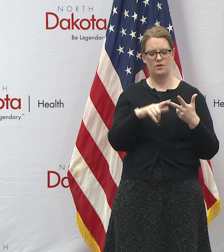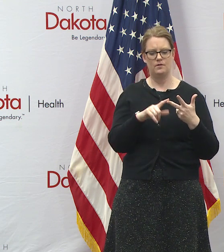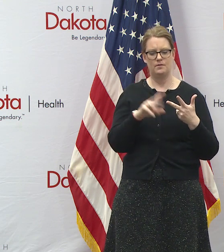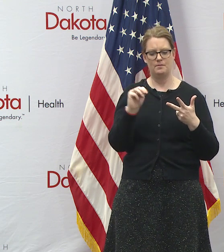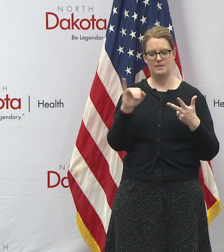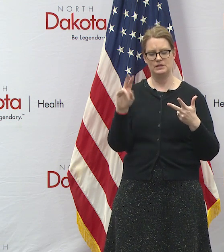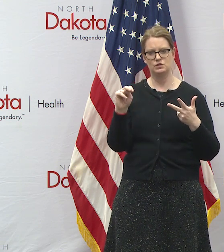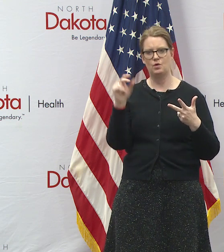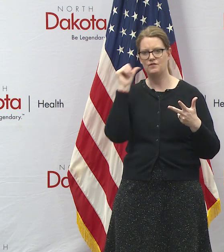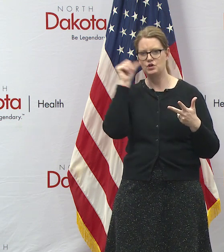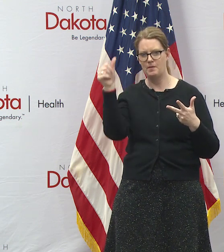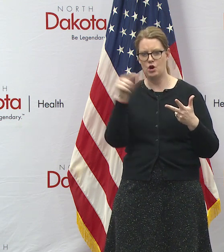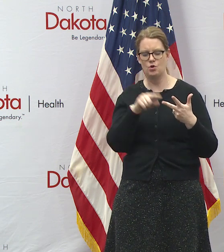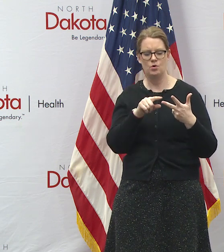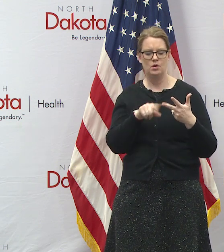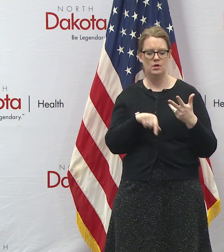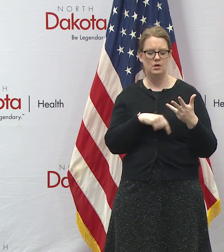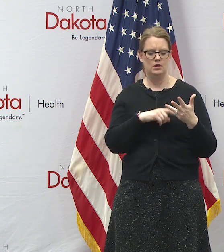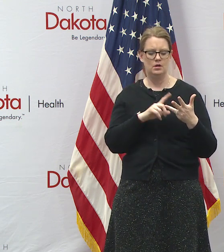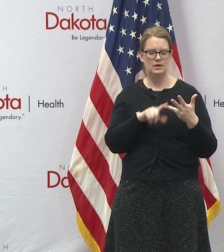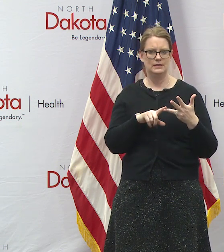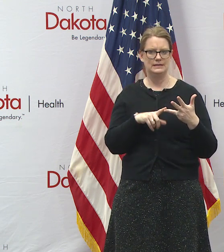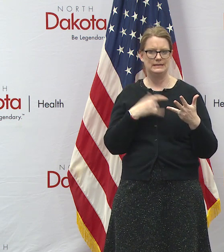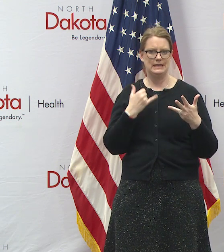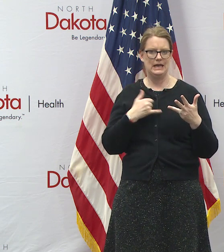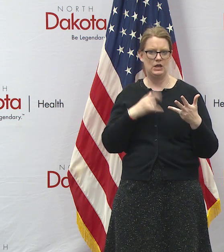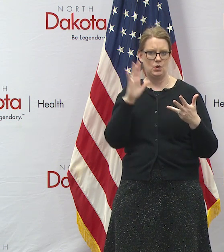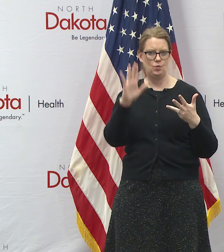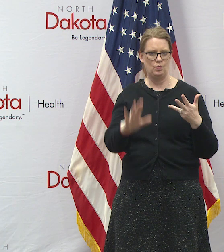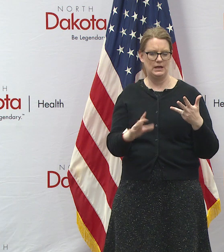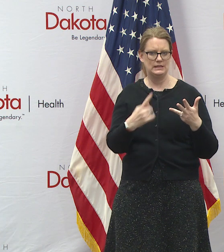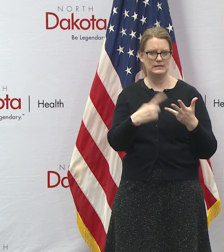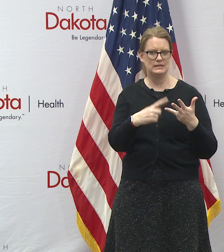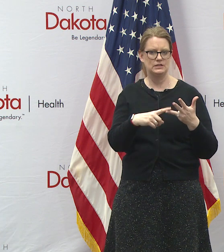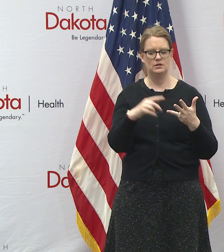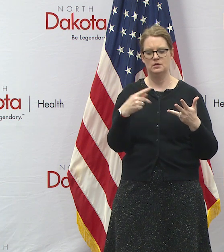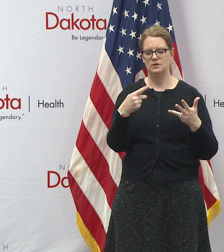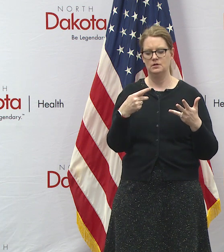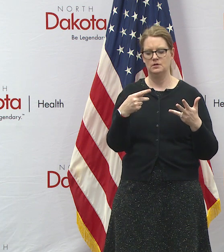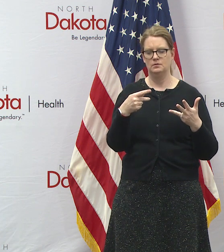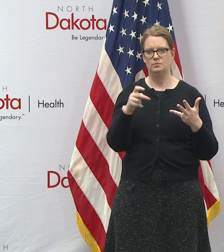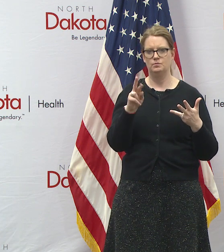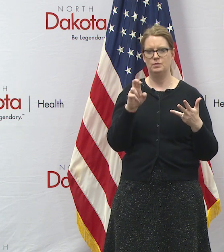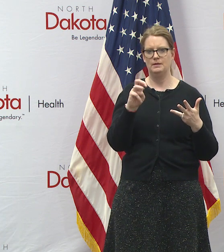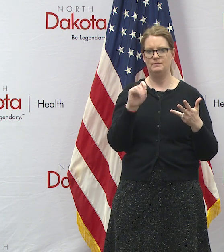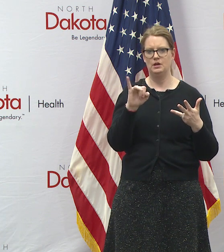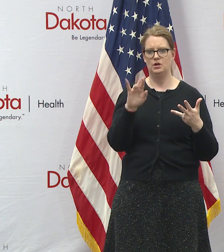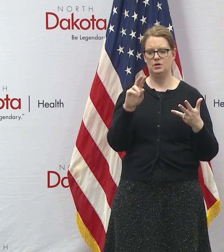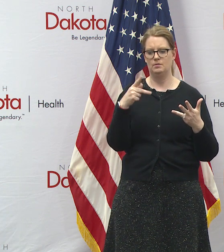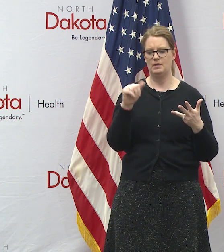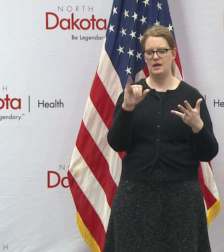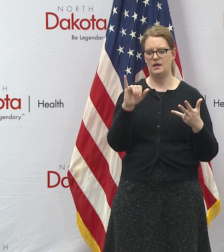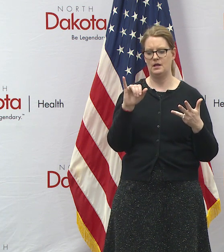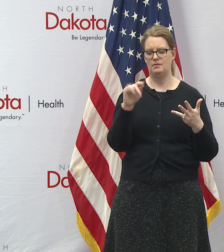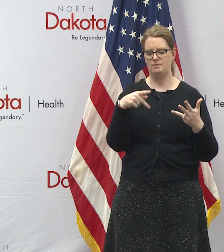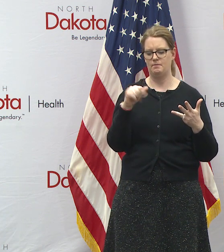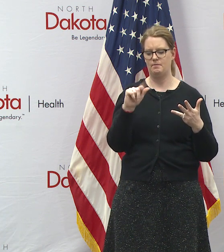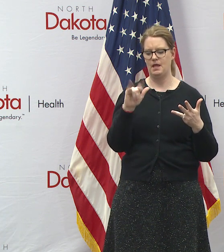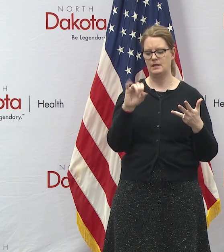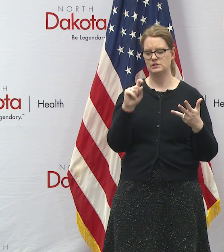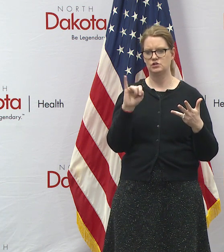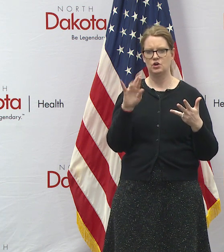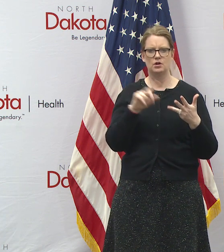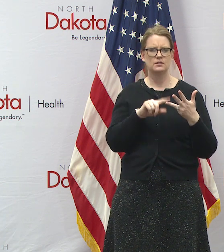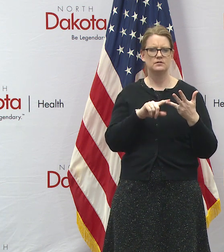minnesota for tomorrow and uh today had a great conversation with the premier palliser brian palliser who's the